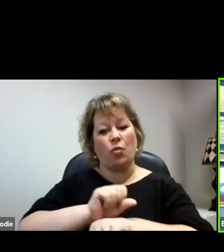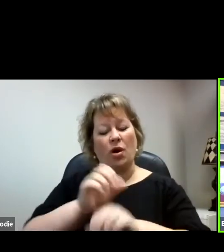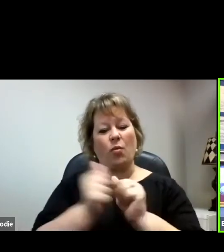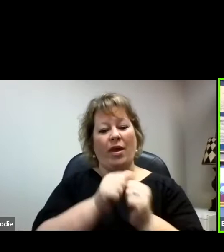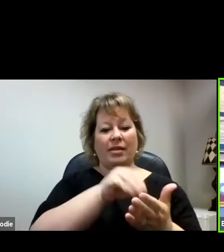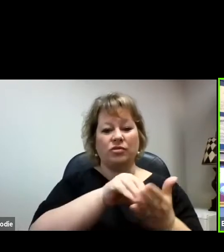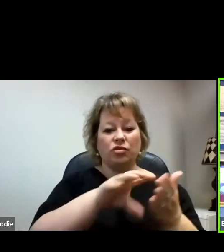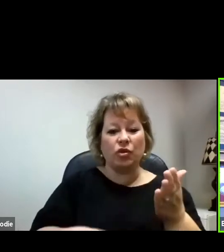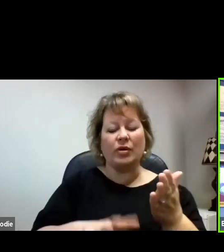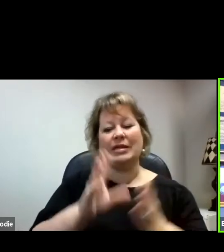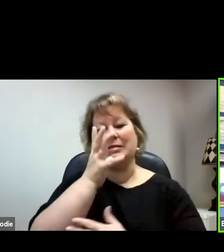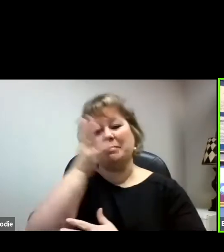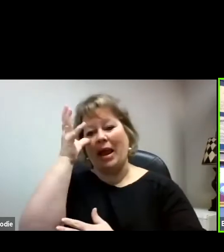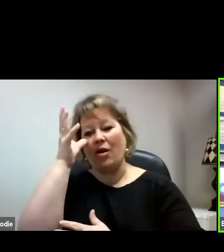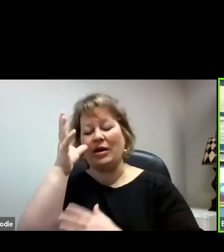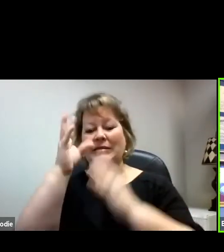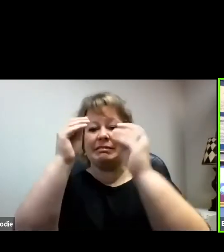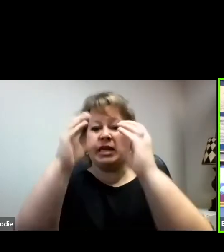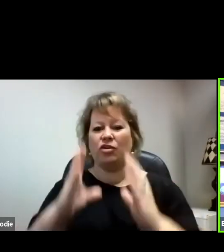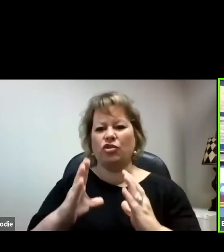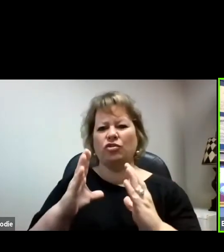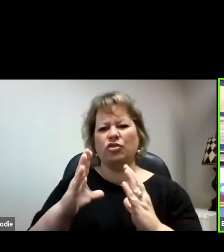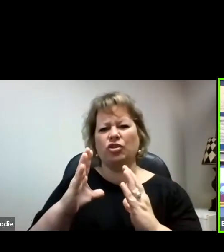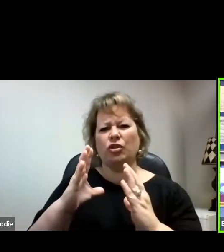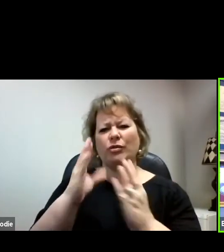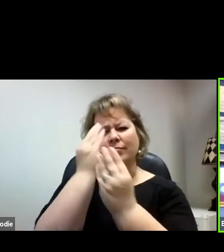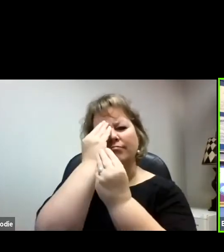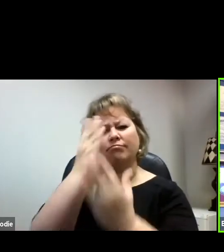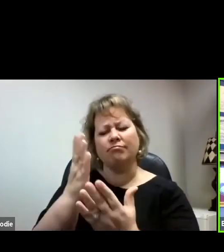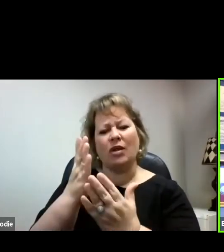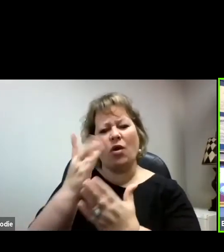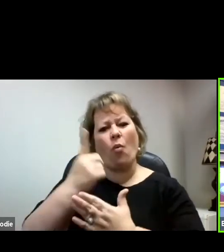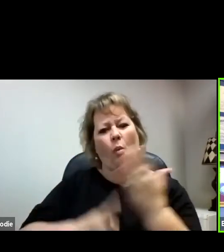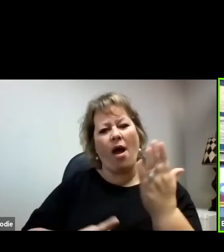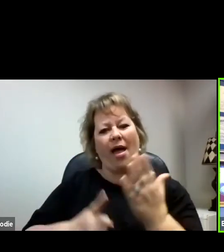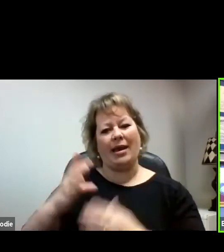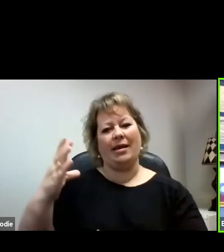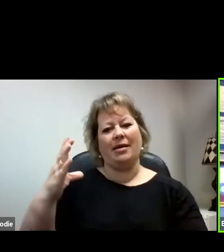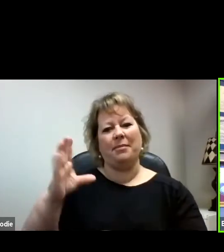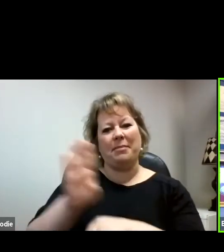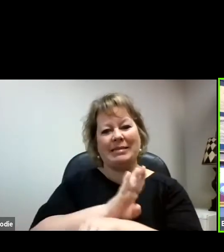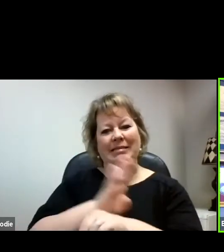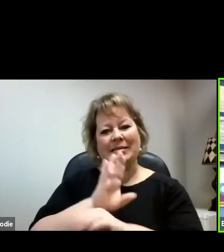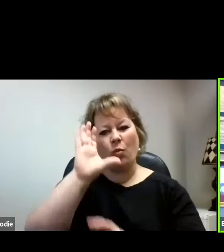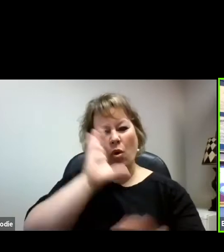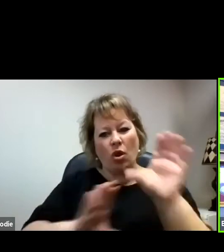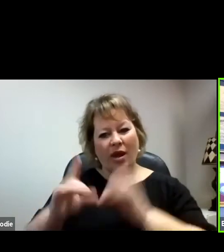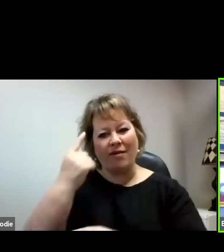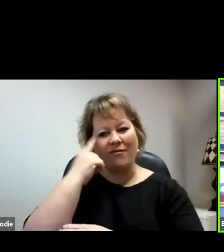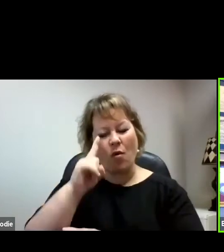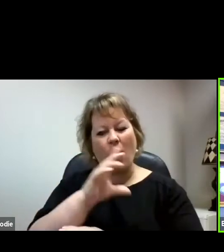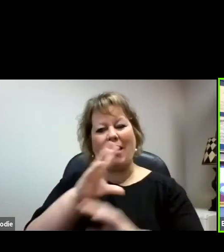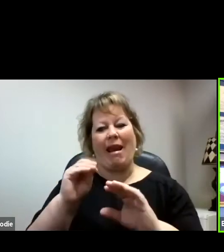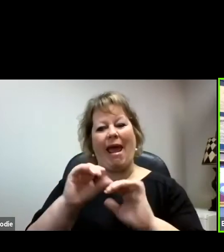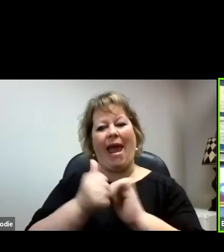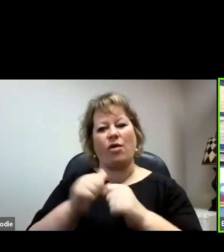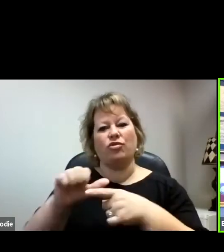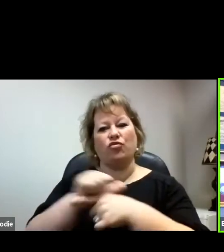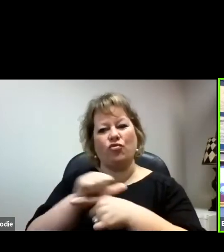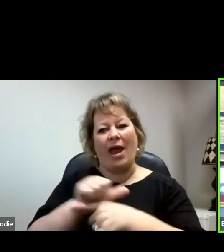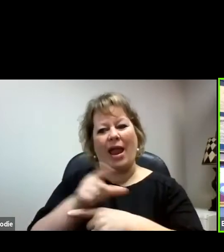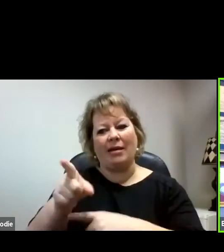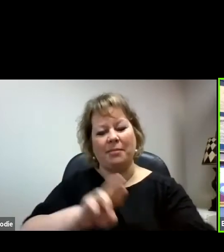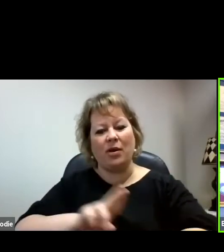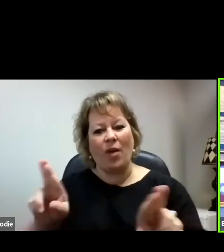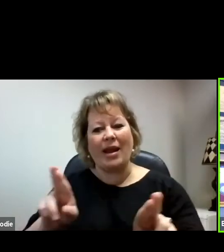businesses looking for, how you can access this training, and actually let them have